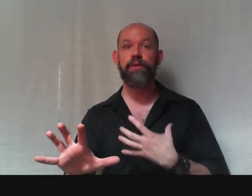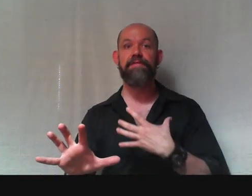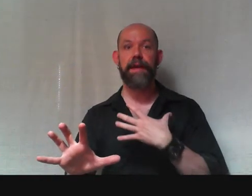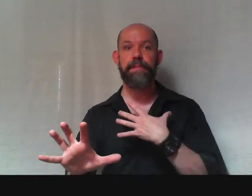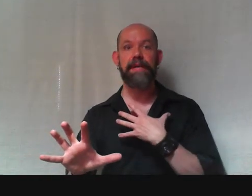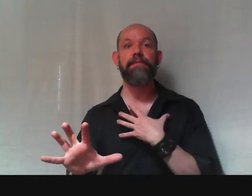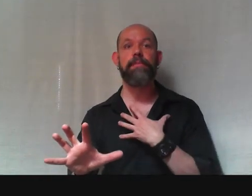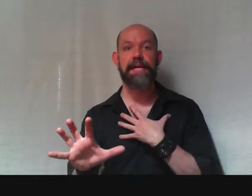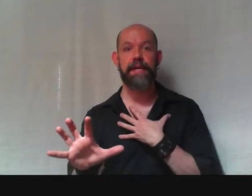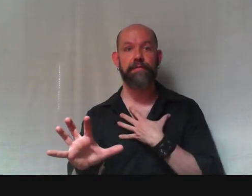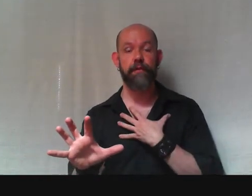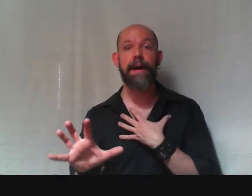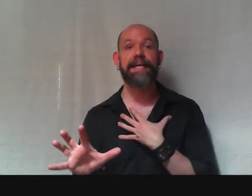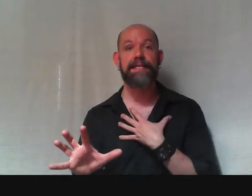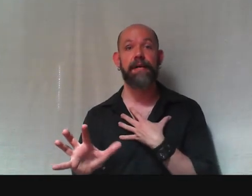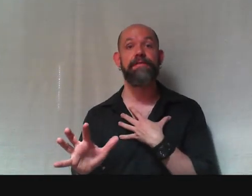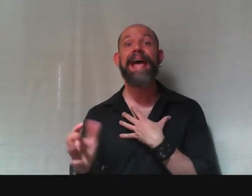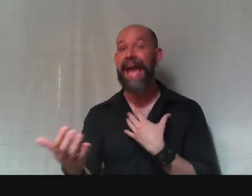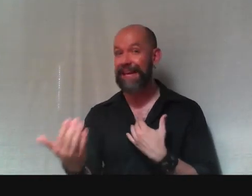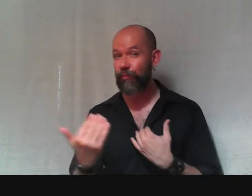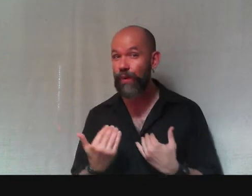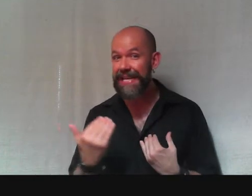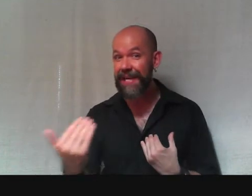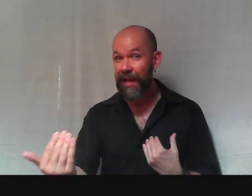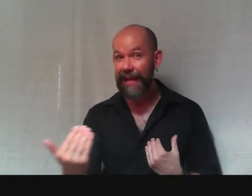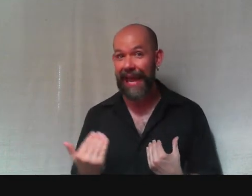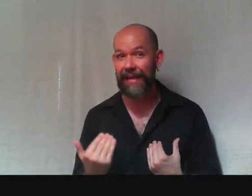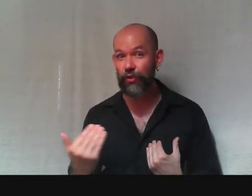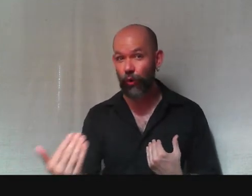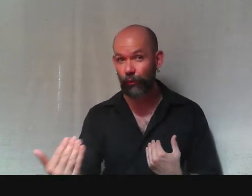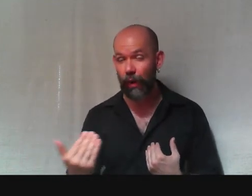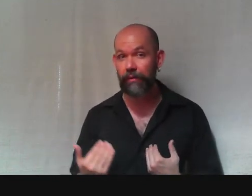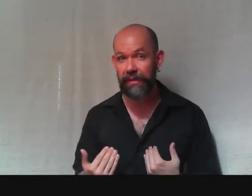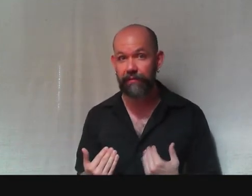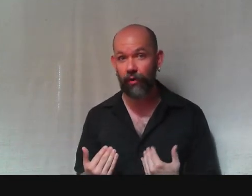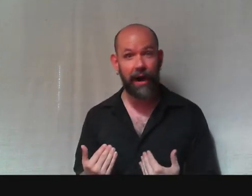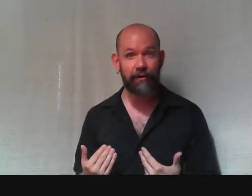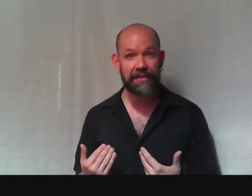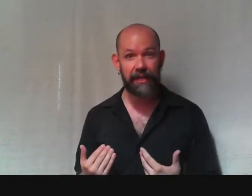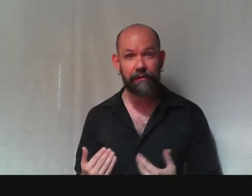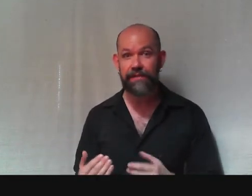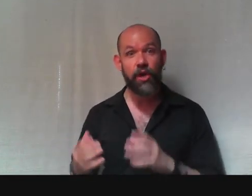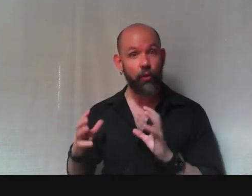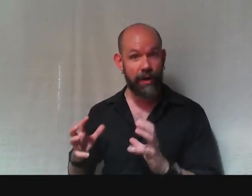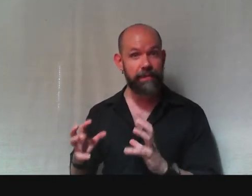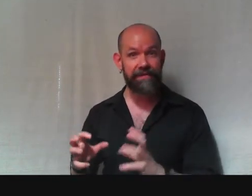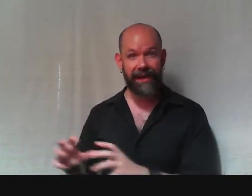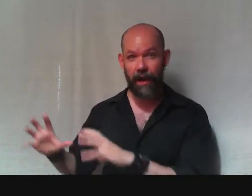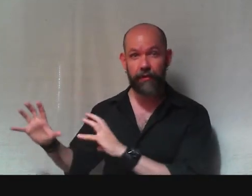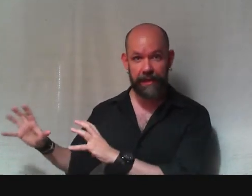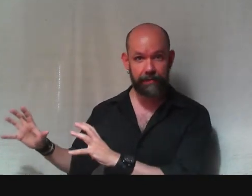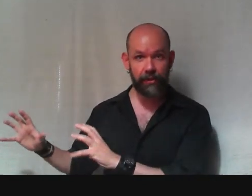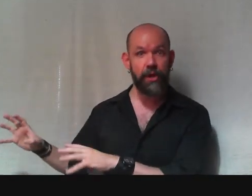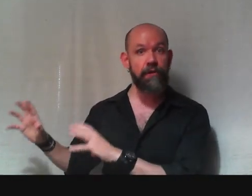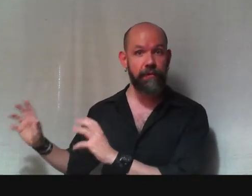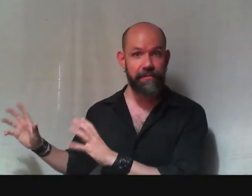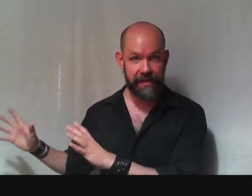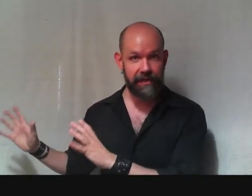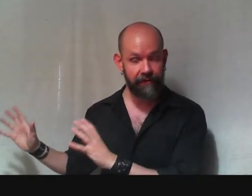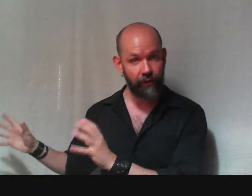prevent me from thinking for myself. And if we can't or won't think for ourselves, we prevent other people from thinking for